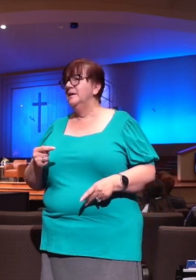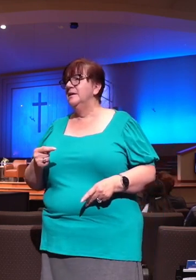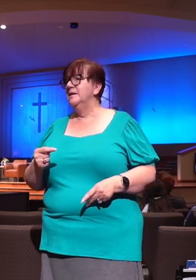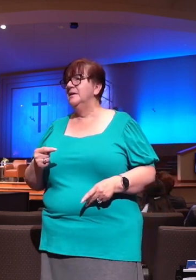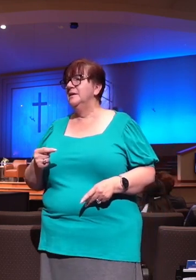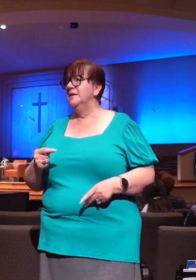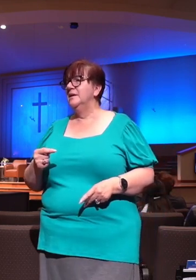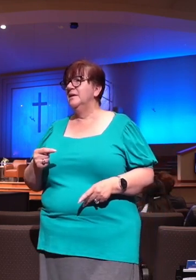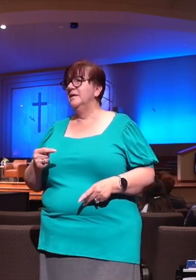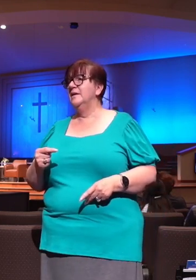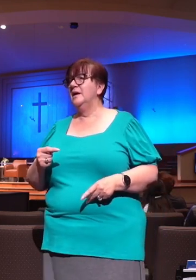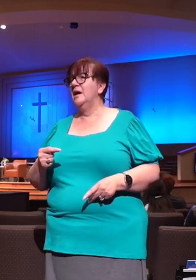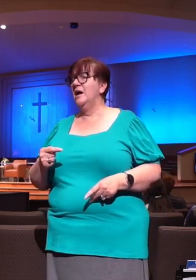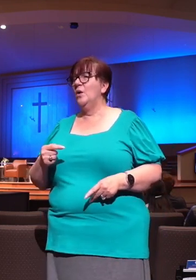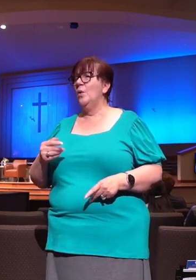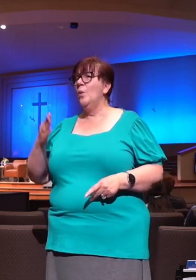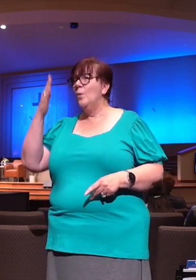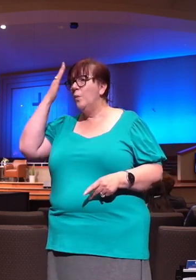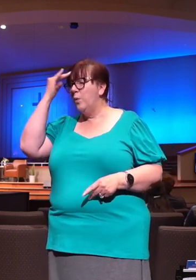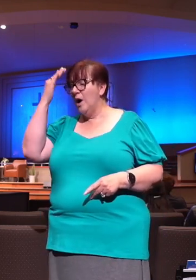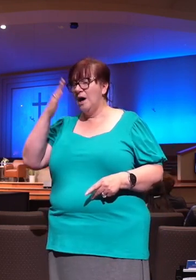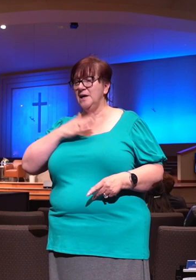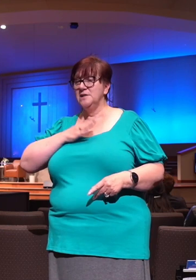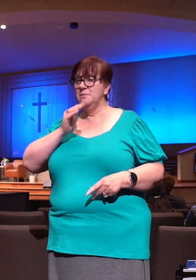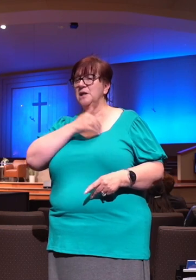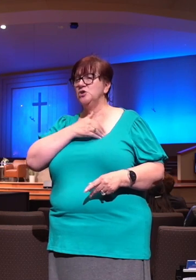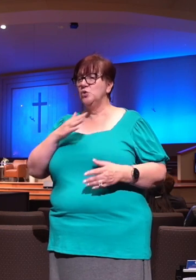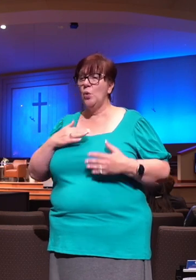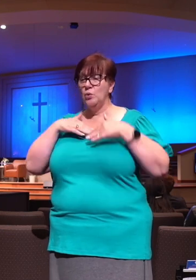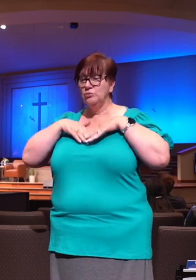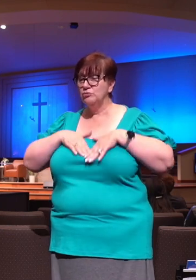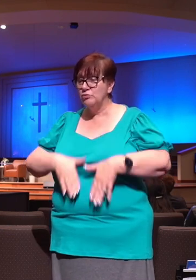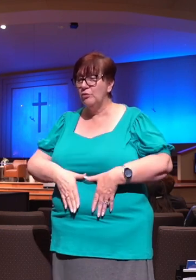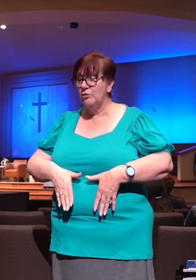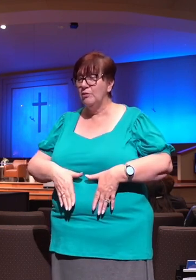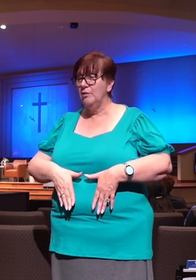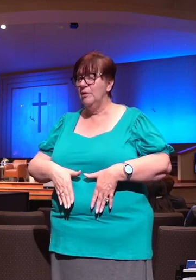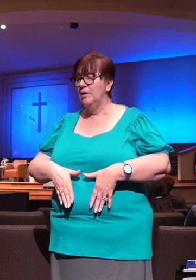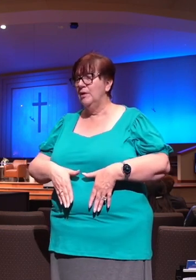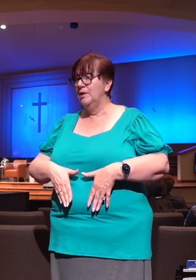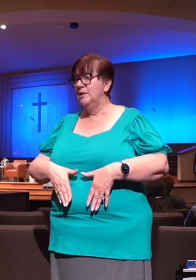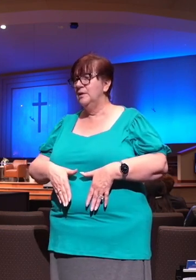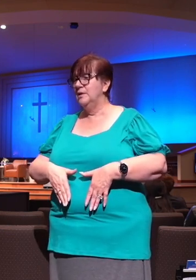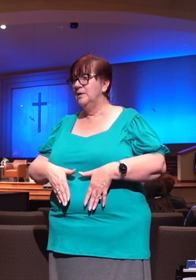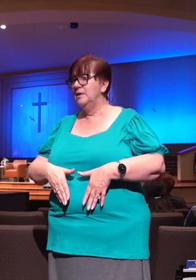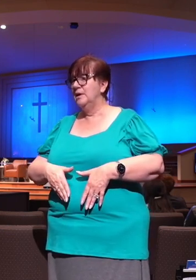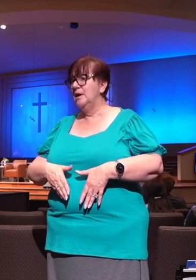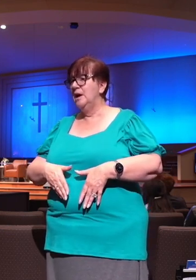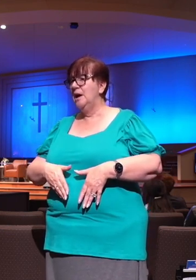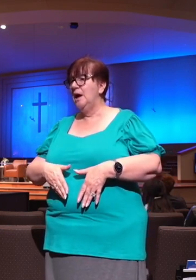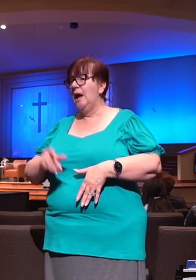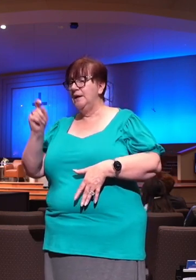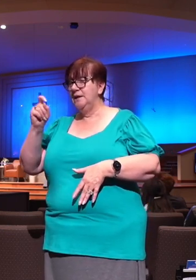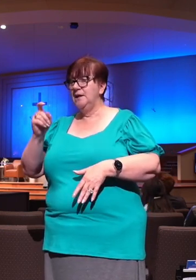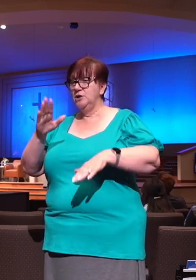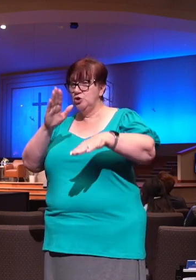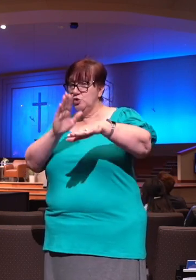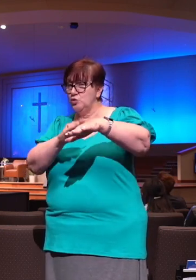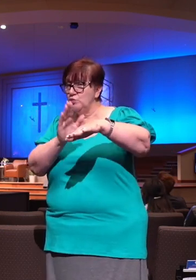But then elsewhere we say, why are you cast down, O my soul? Why art thou disquieted in me? And then he has to remind himself, hope thou in God, for I shall yet